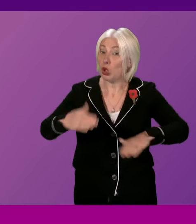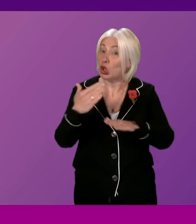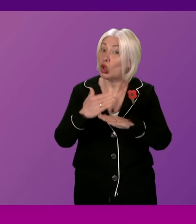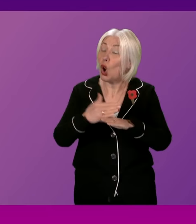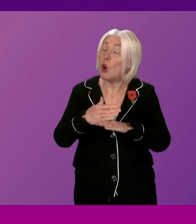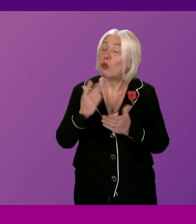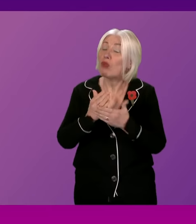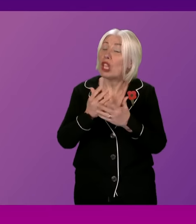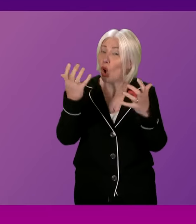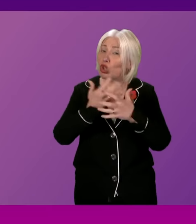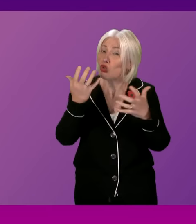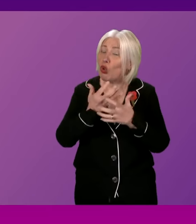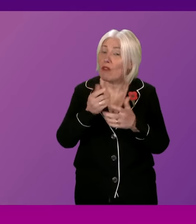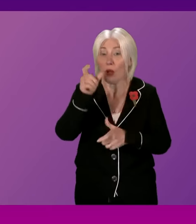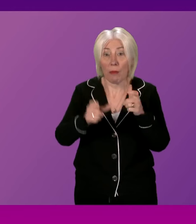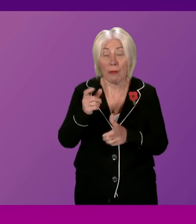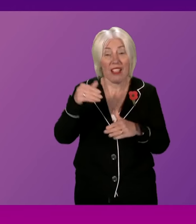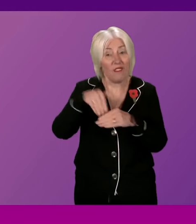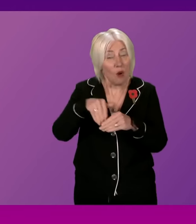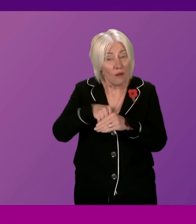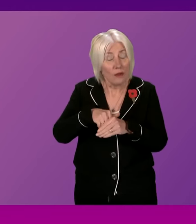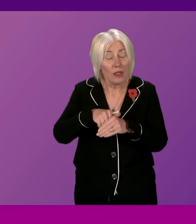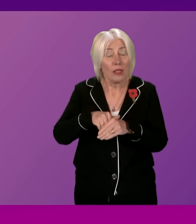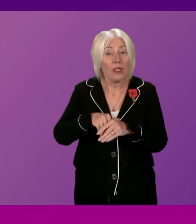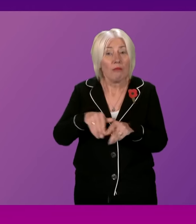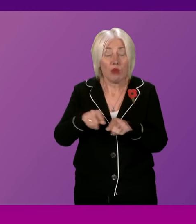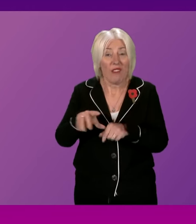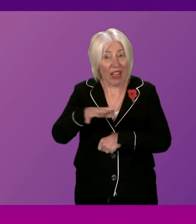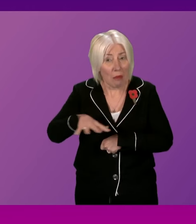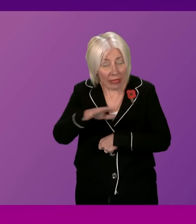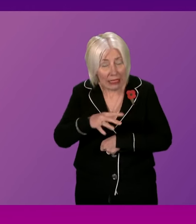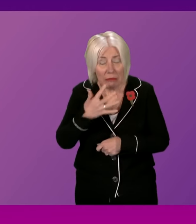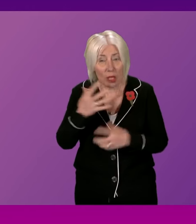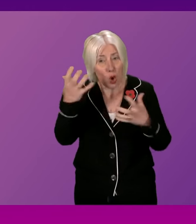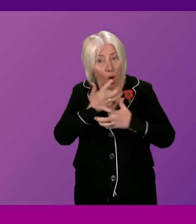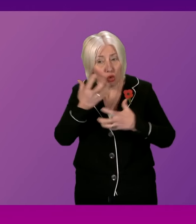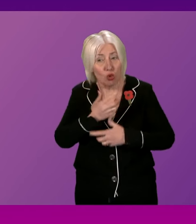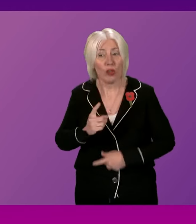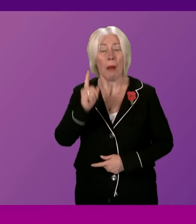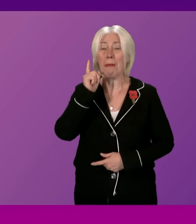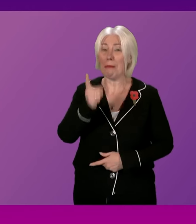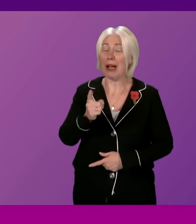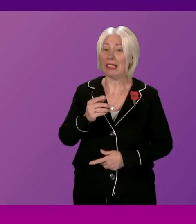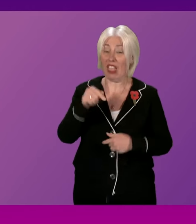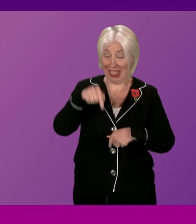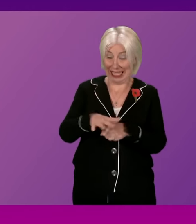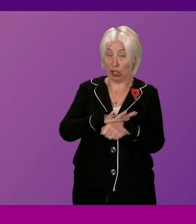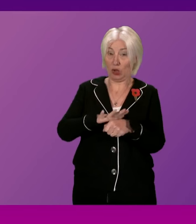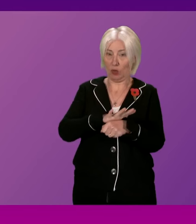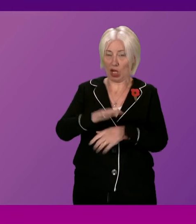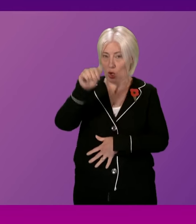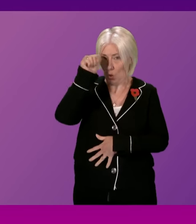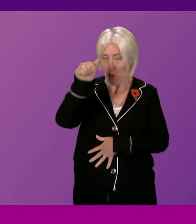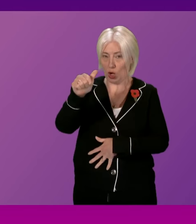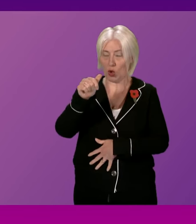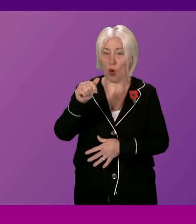concerning, especially for the workers involved and, indeed, their families. But more than that, in this particular case, we know that